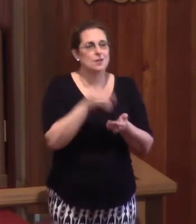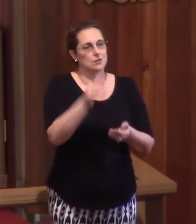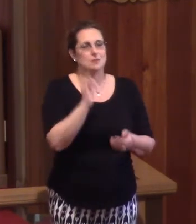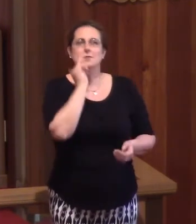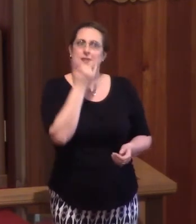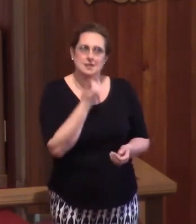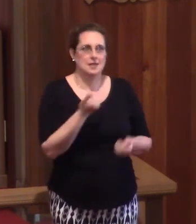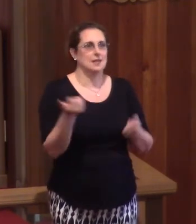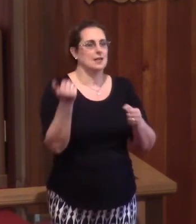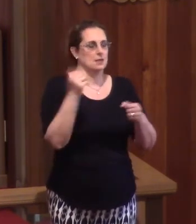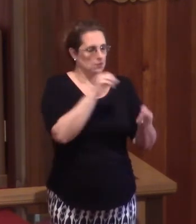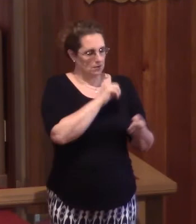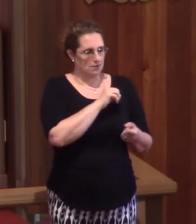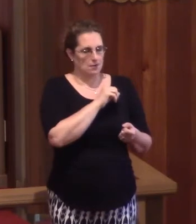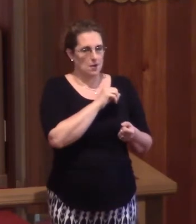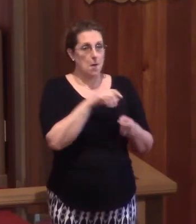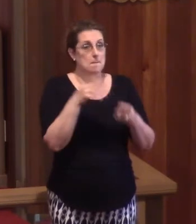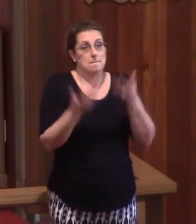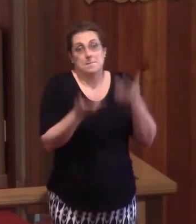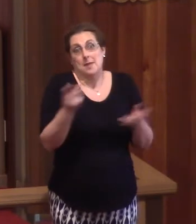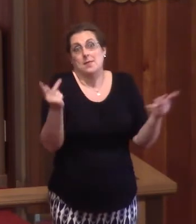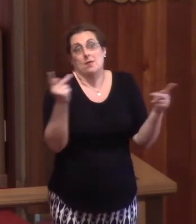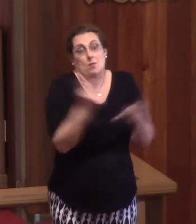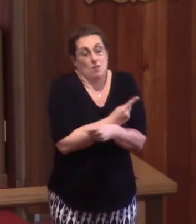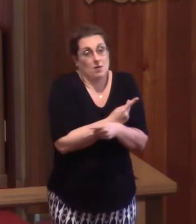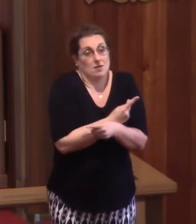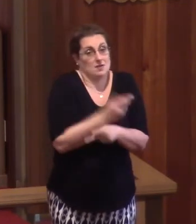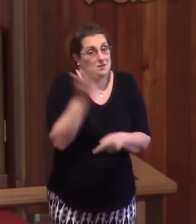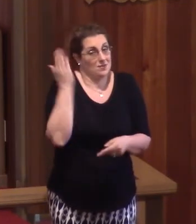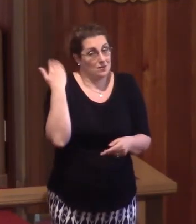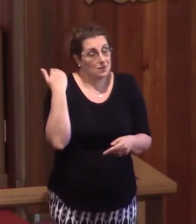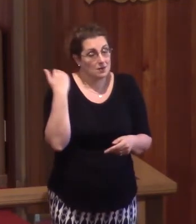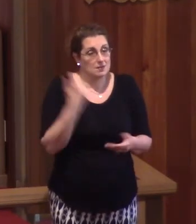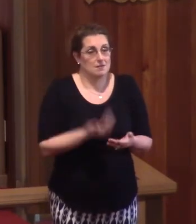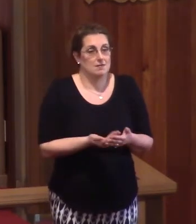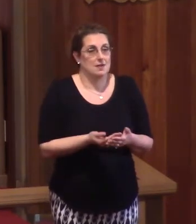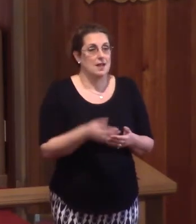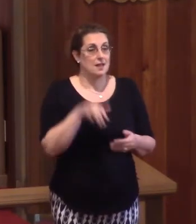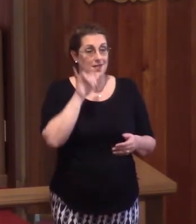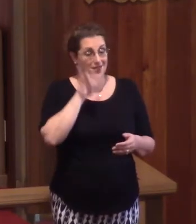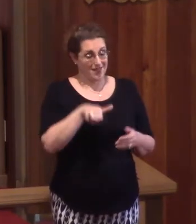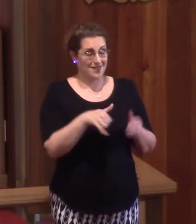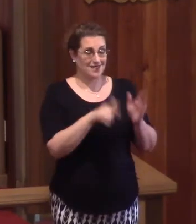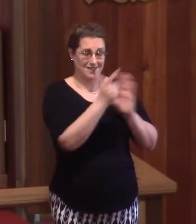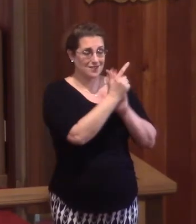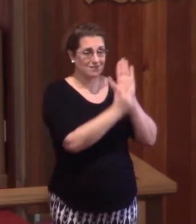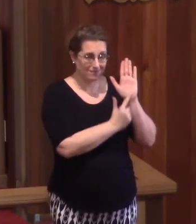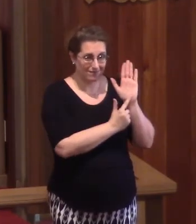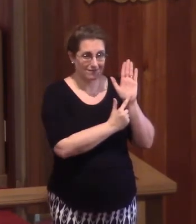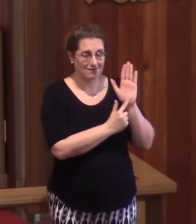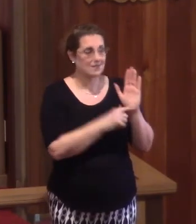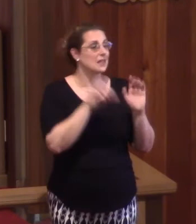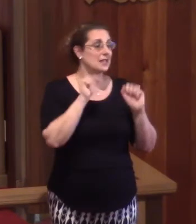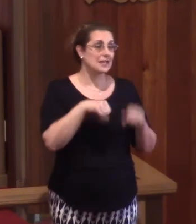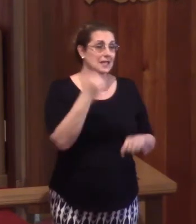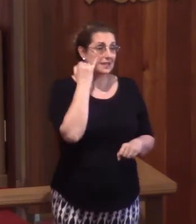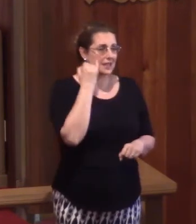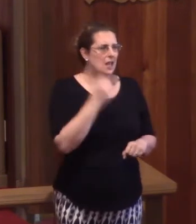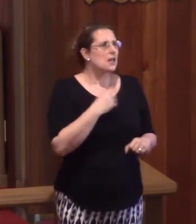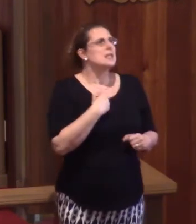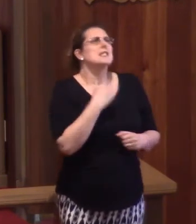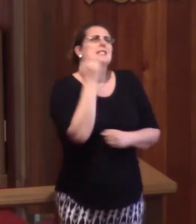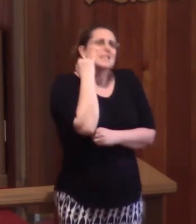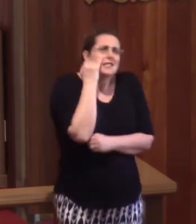again or even worse than the time before. That's how it goes with us in the law. We can say, if only, if